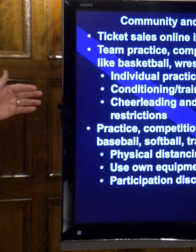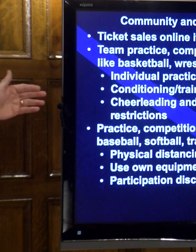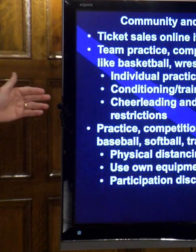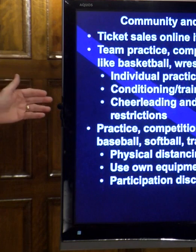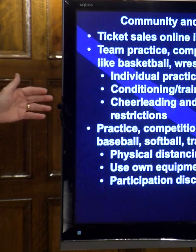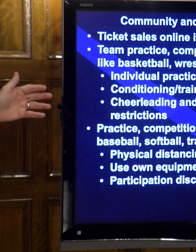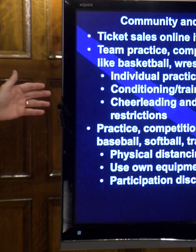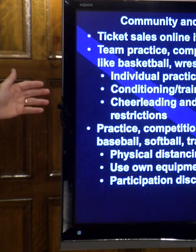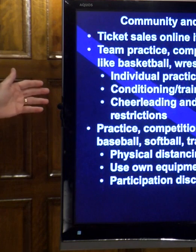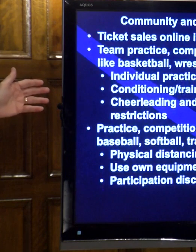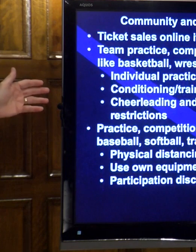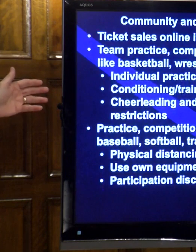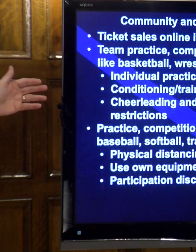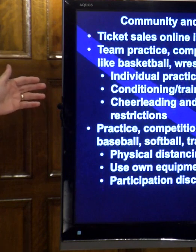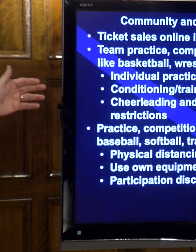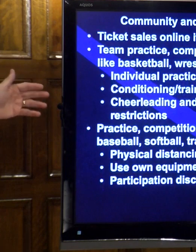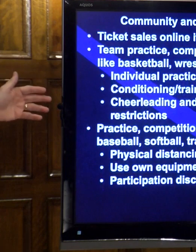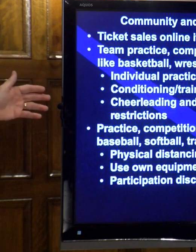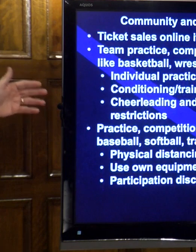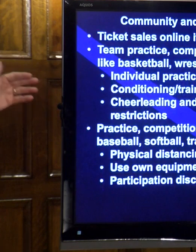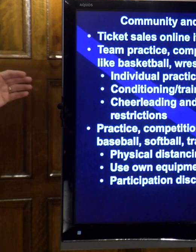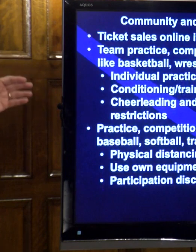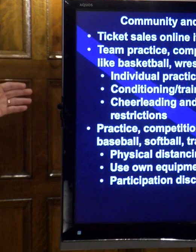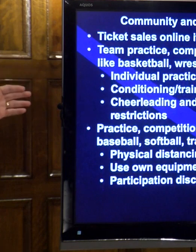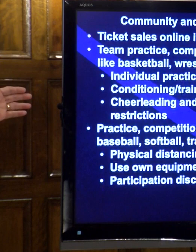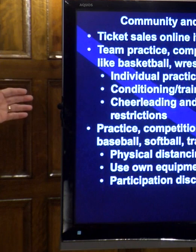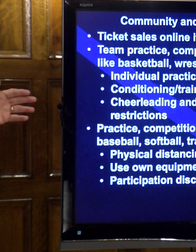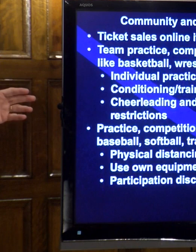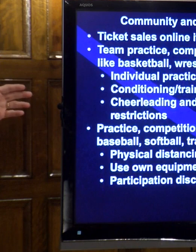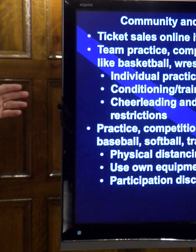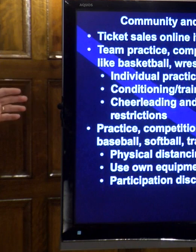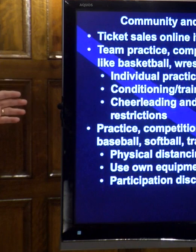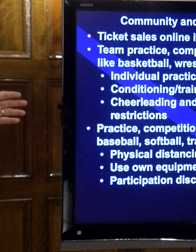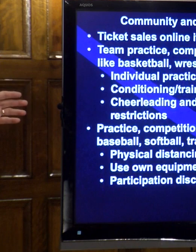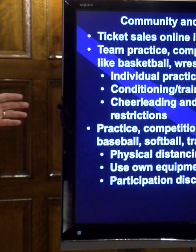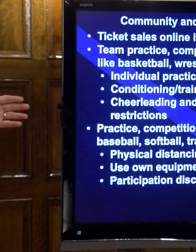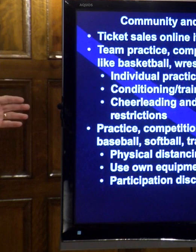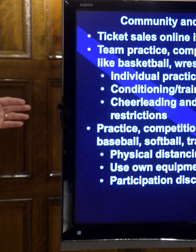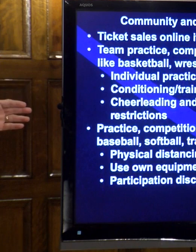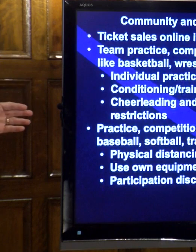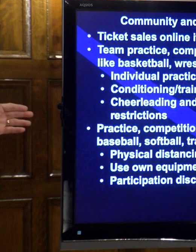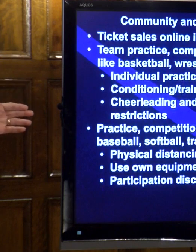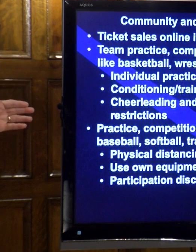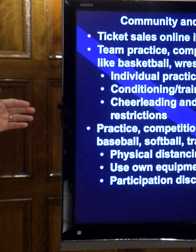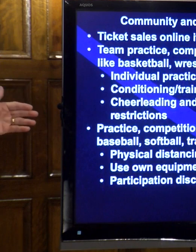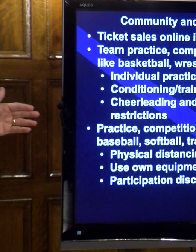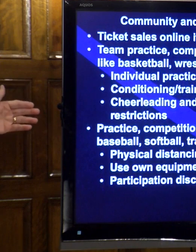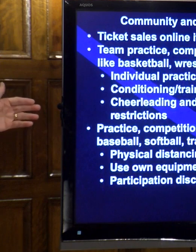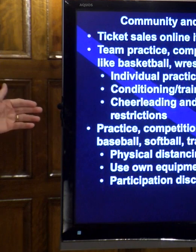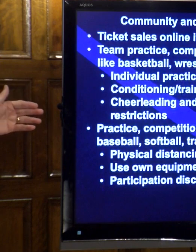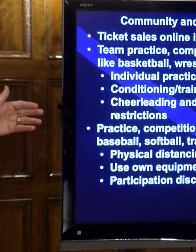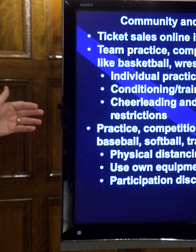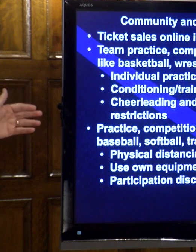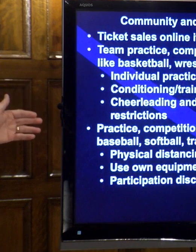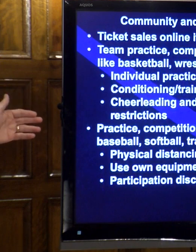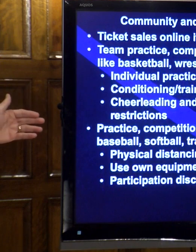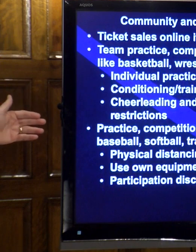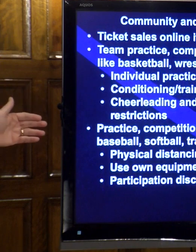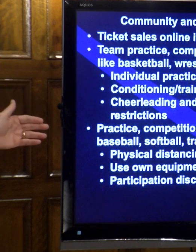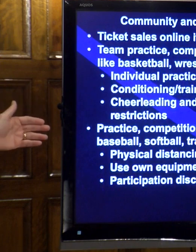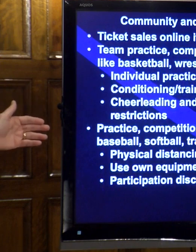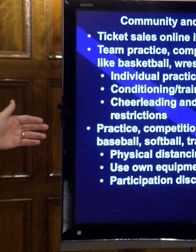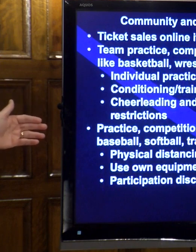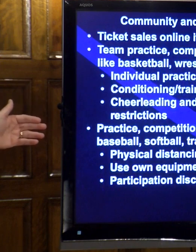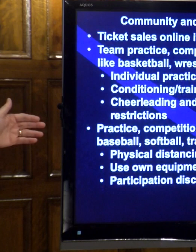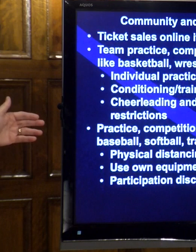conditioning, training, uh, can be used in accordance with the rules for gyms. Cheerleading and dance may practice under